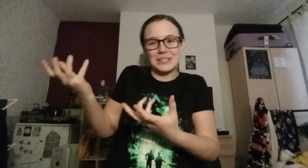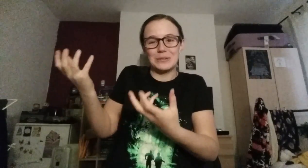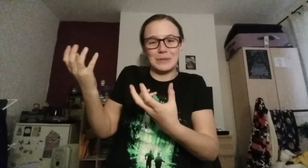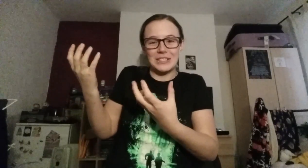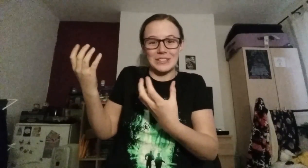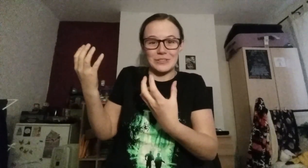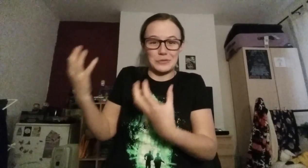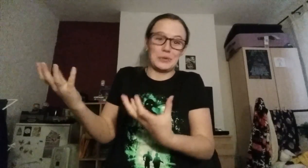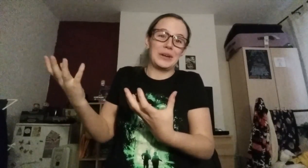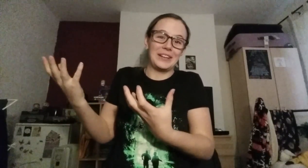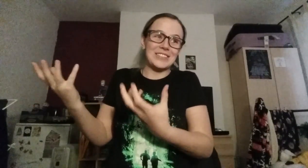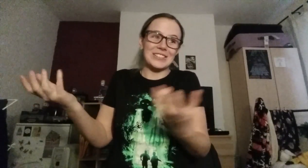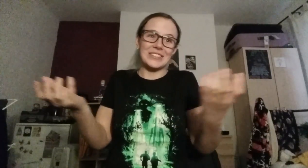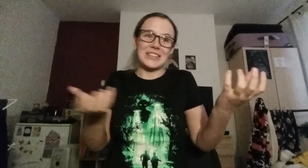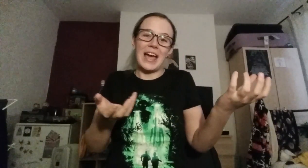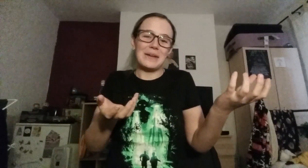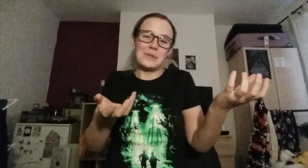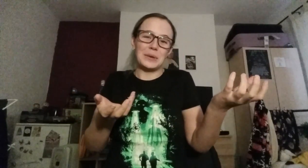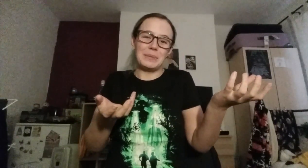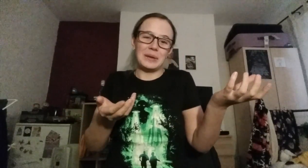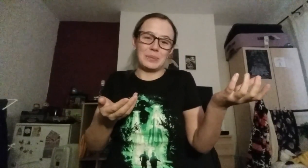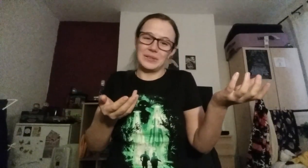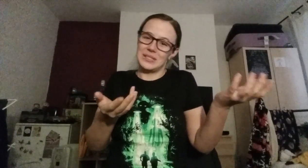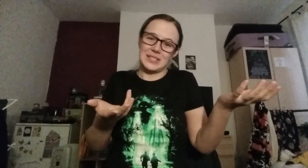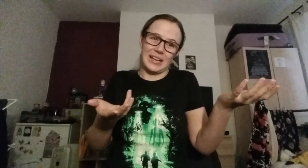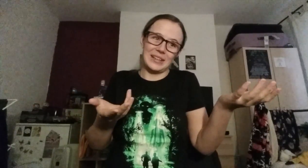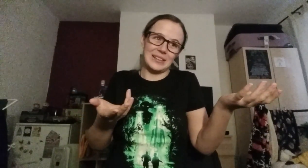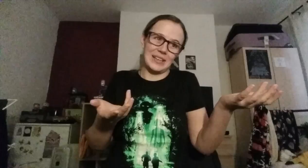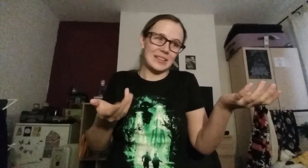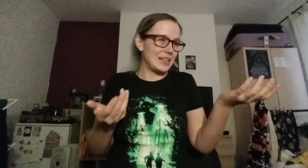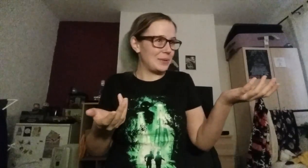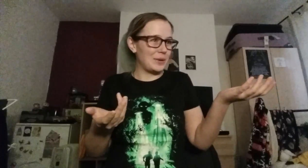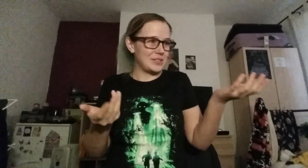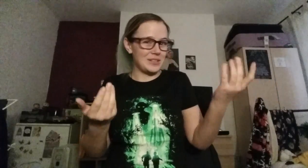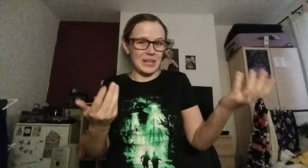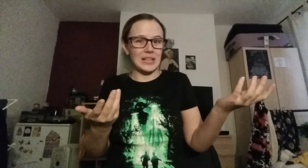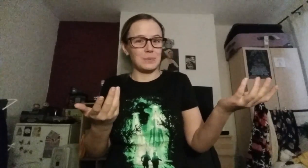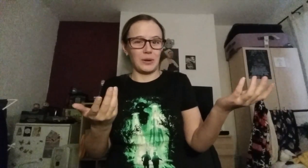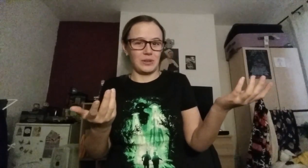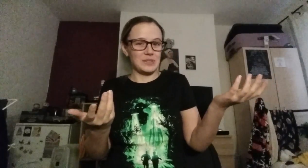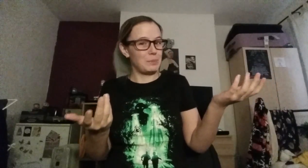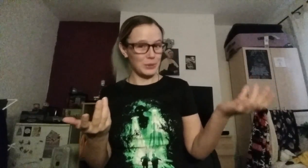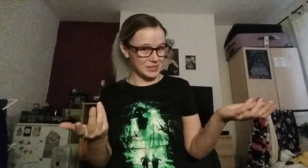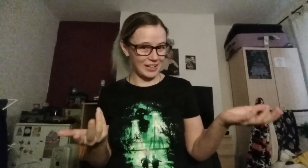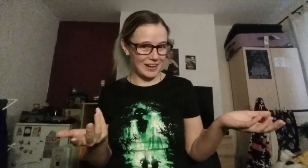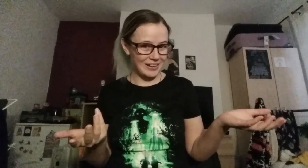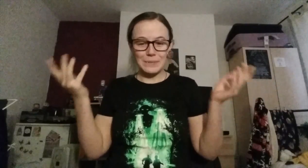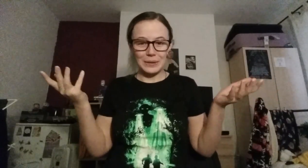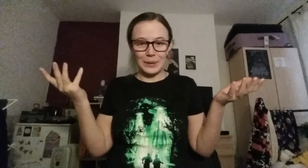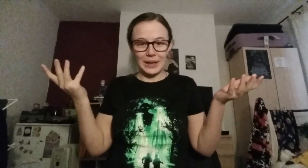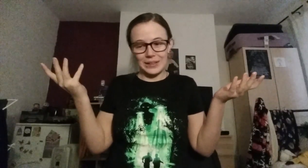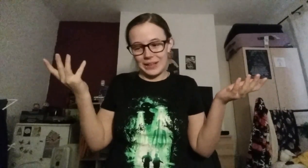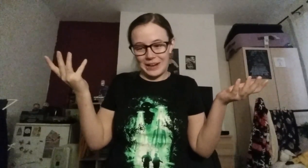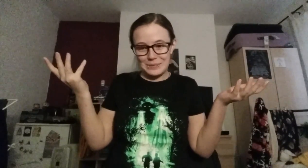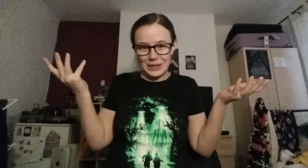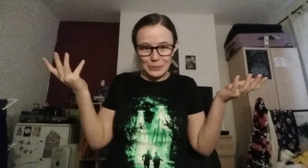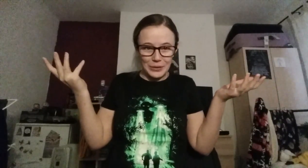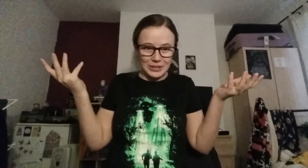could be destroyed just because a handful of people decided that they wanted the next model of sports car. Meanwhile, I'm here working